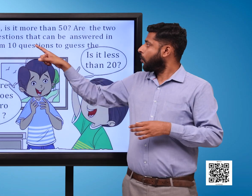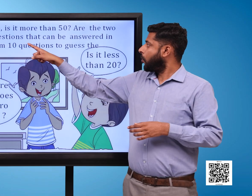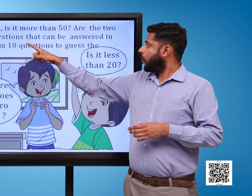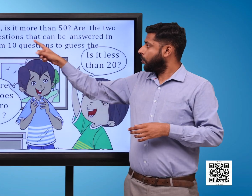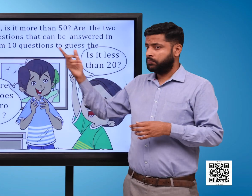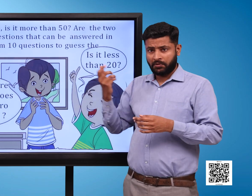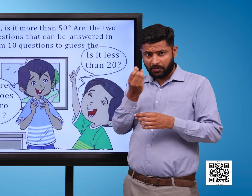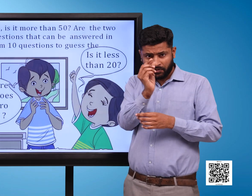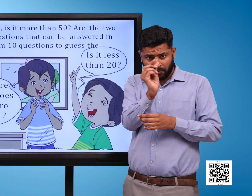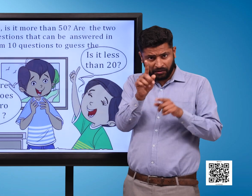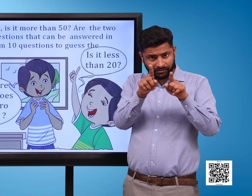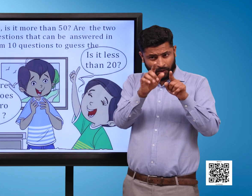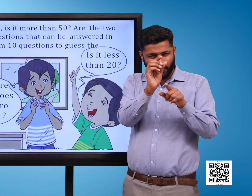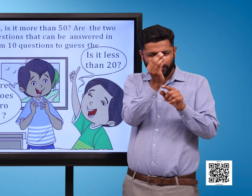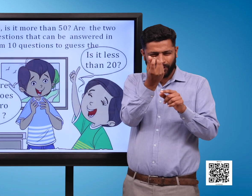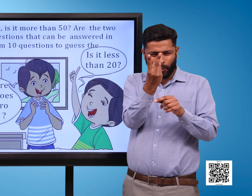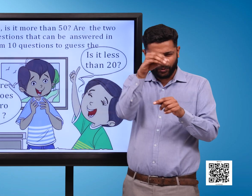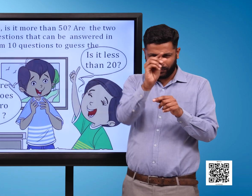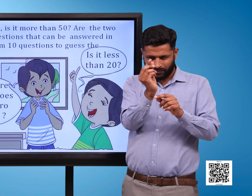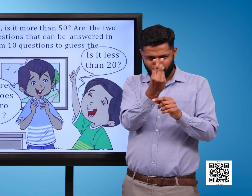Questions that can be answered in yes or no